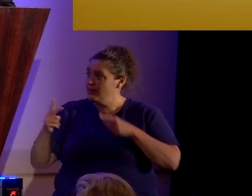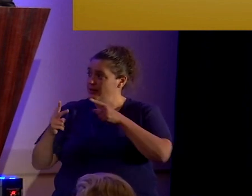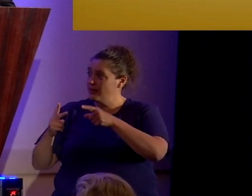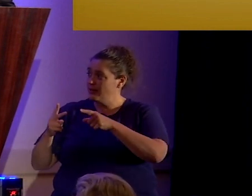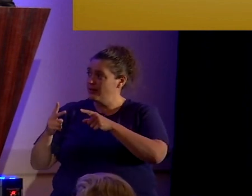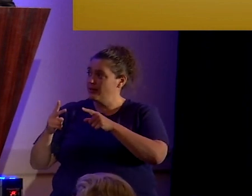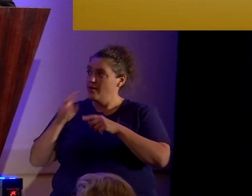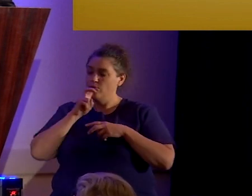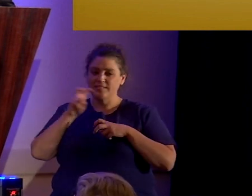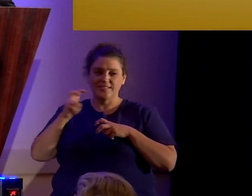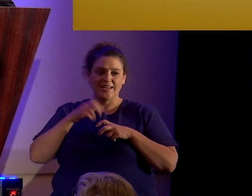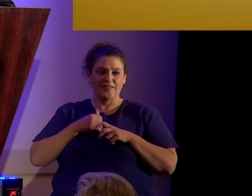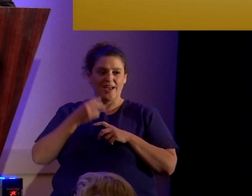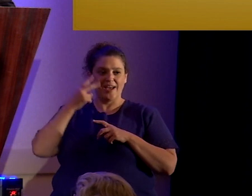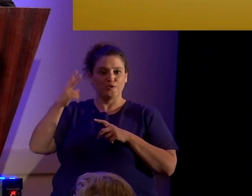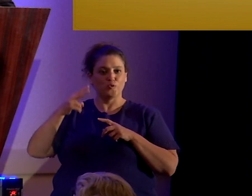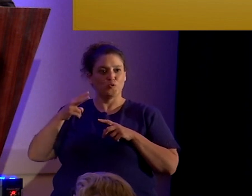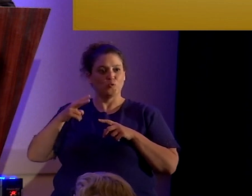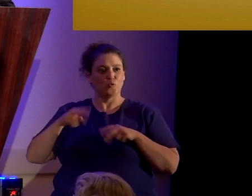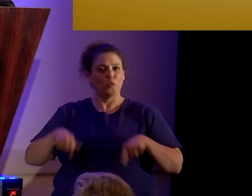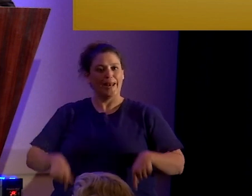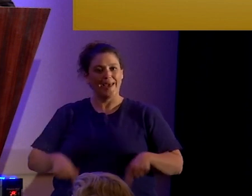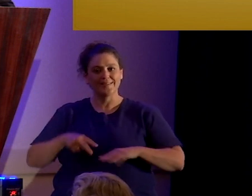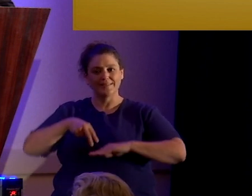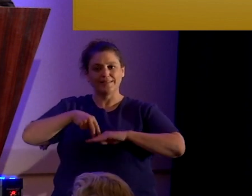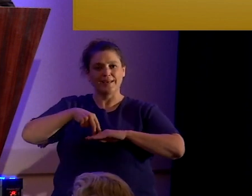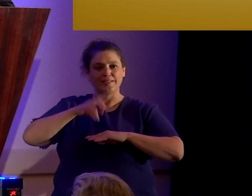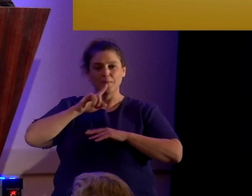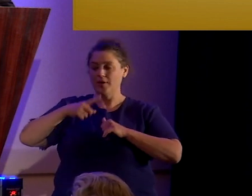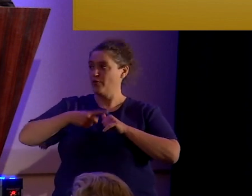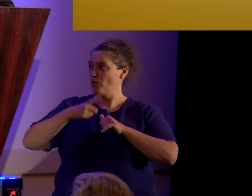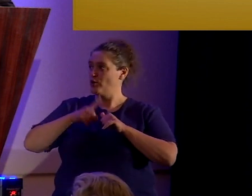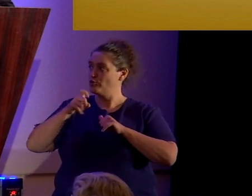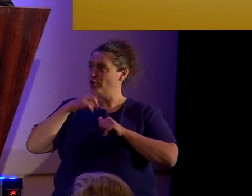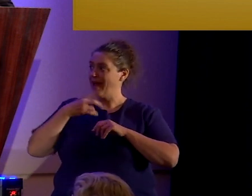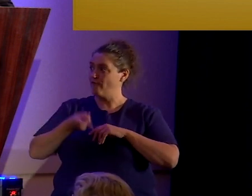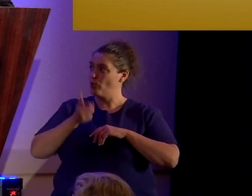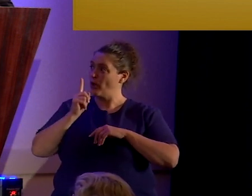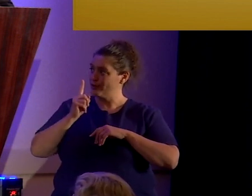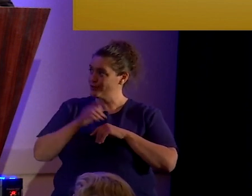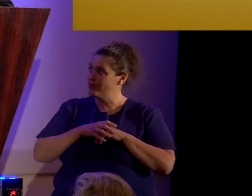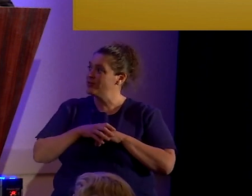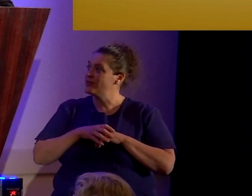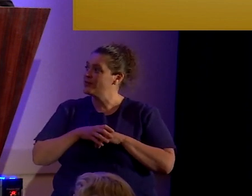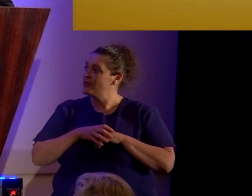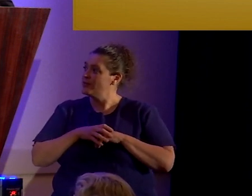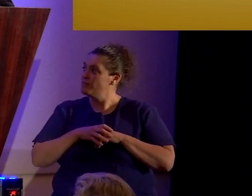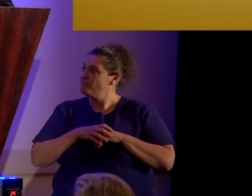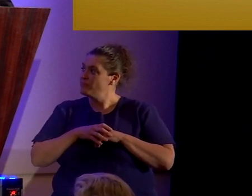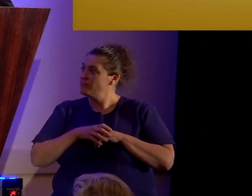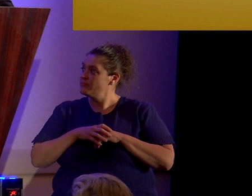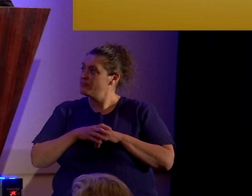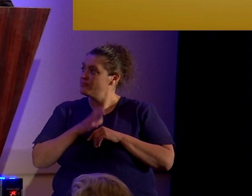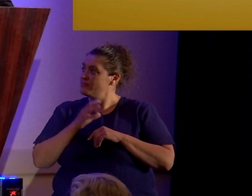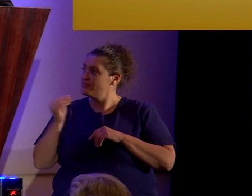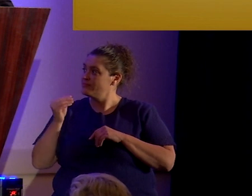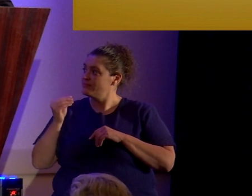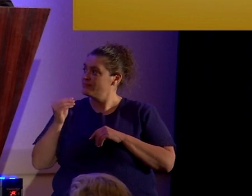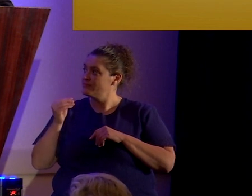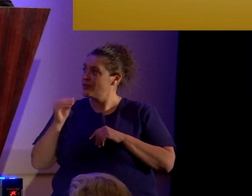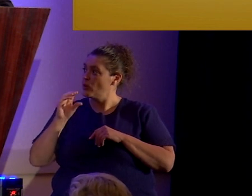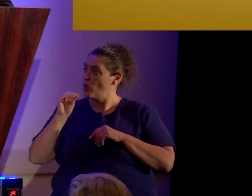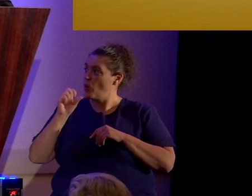stands upright in the original, uh, should have an erection, a, a, a so-called ithyphallic. Uh, and